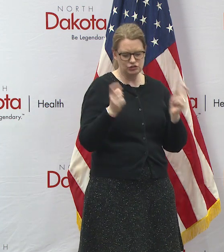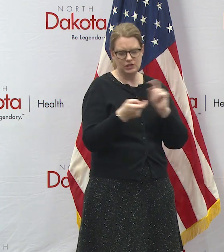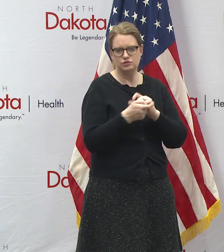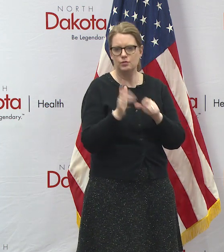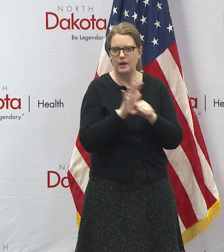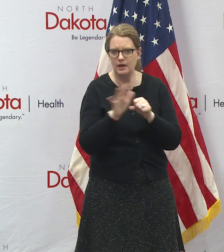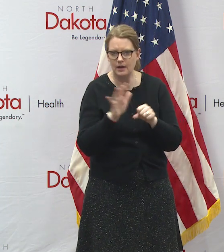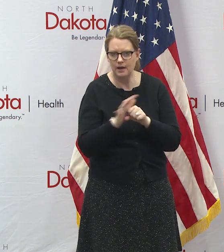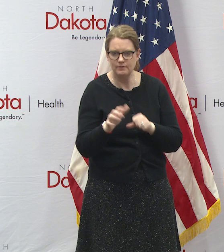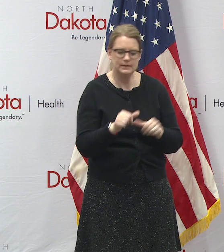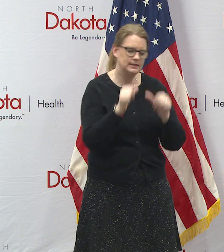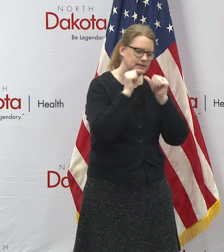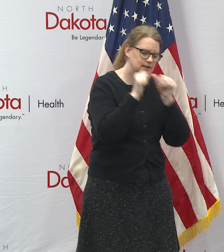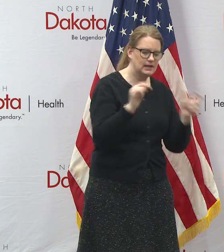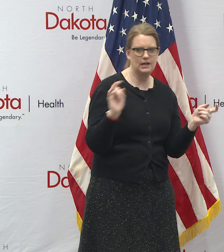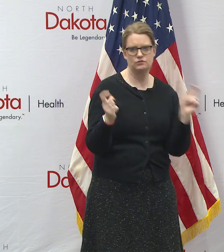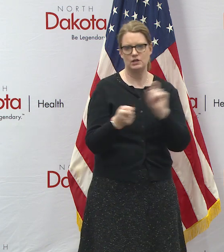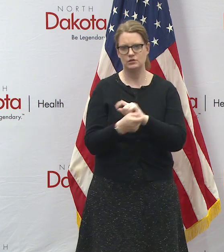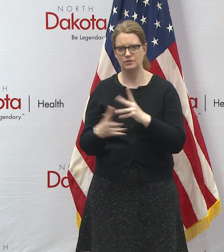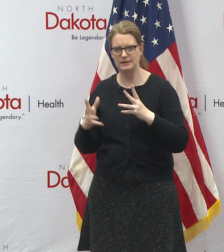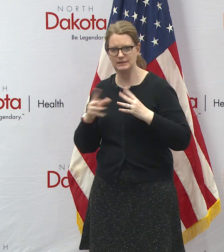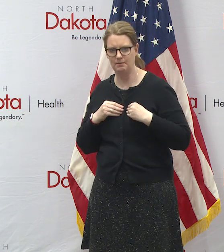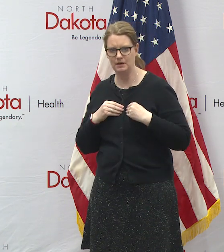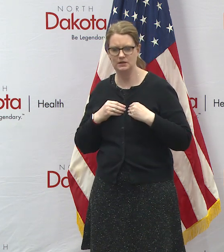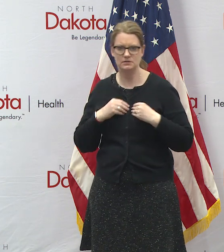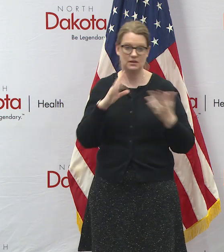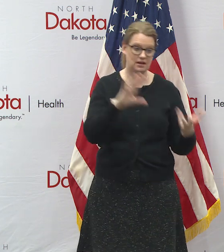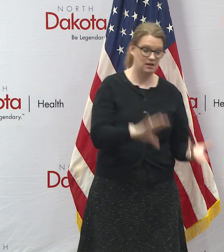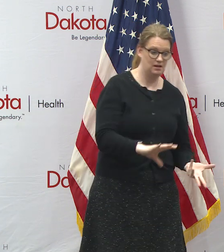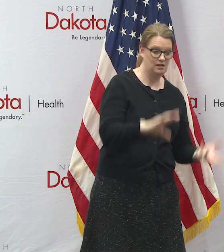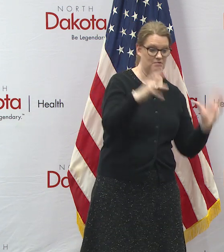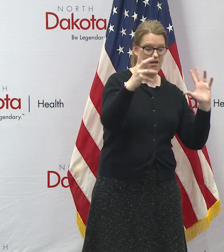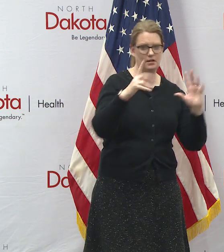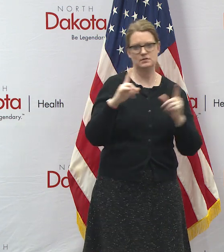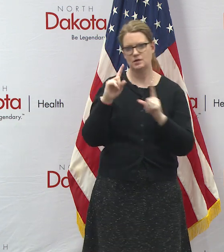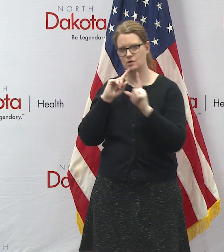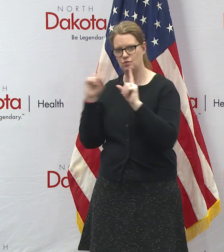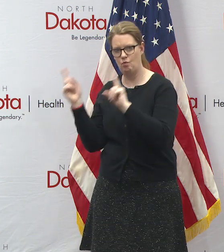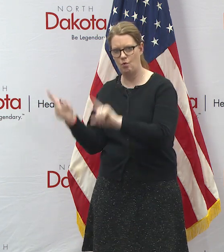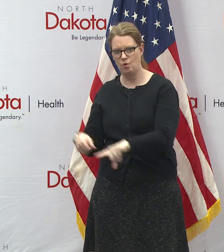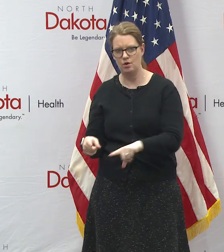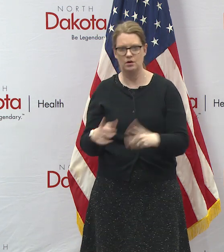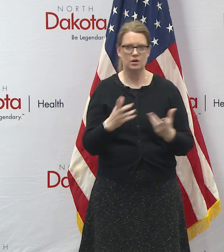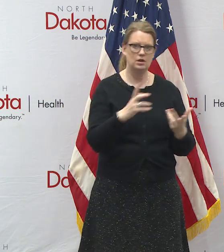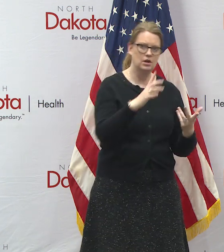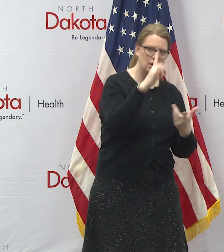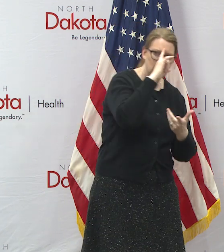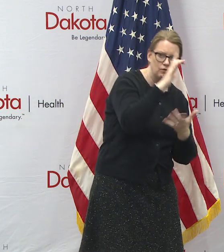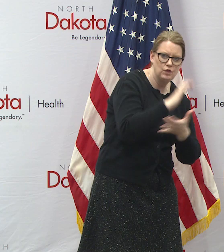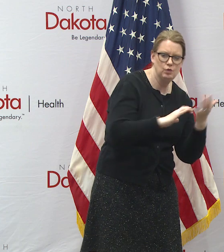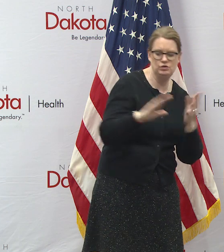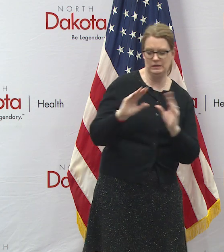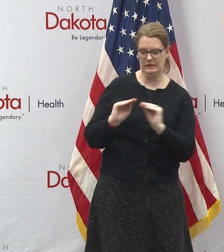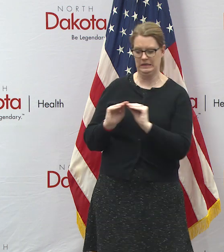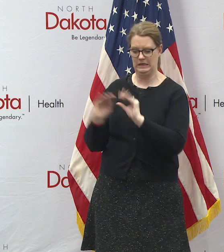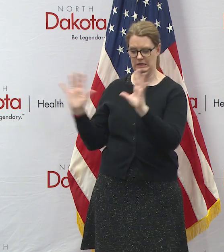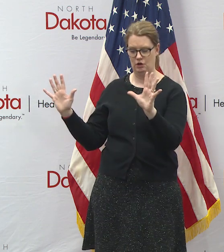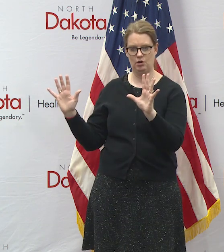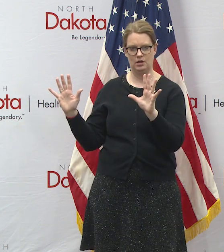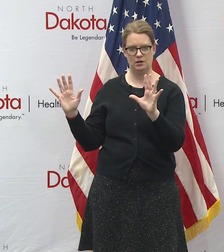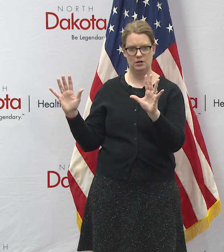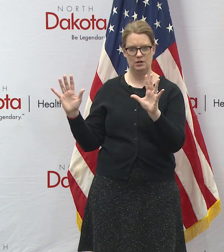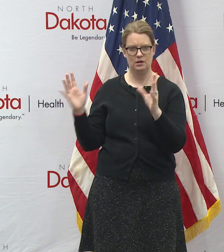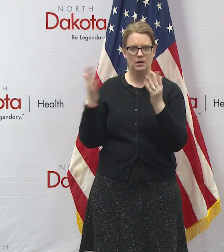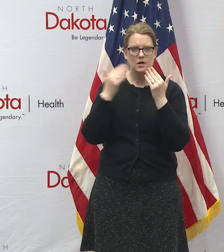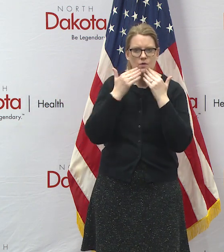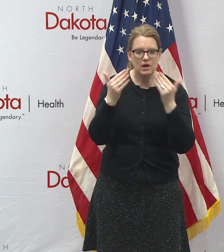turns denial into acceptance chaos to order confusion to clarity gratitude can turn